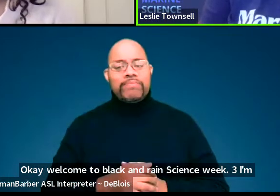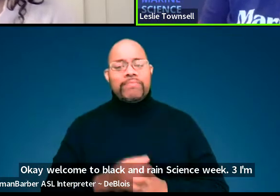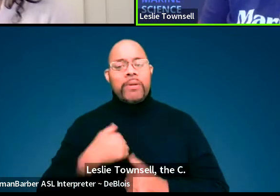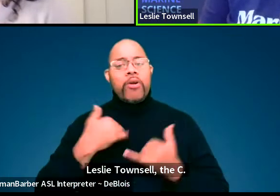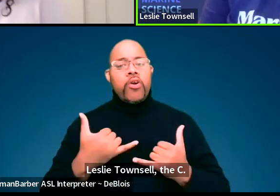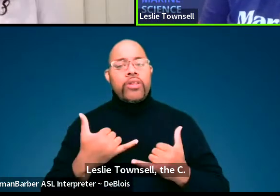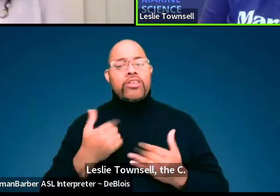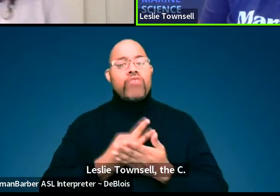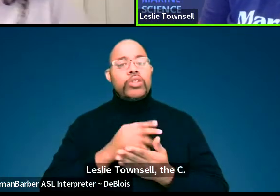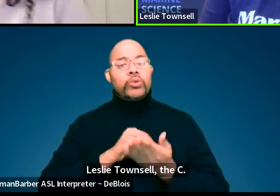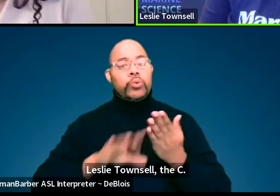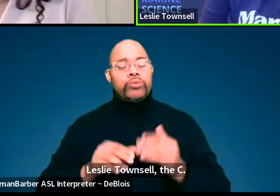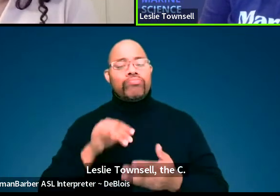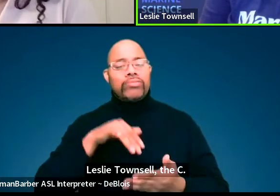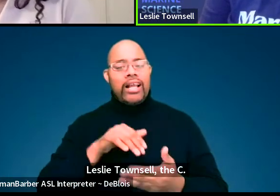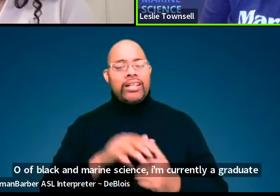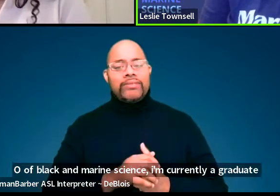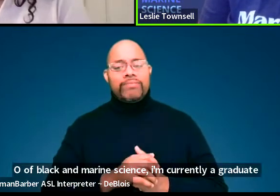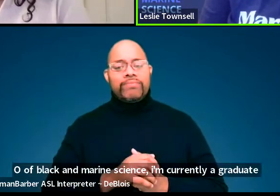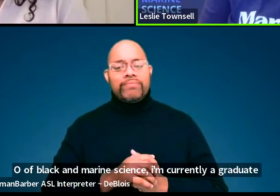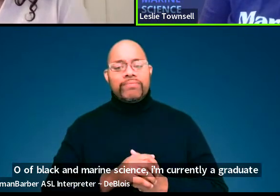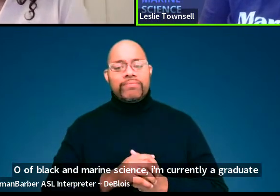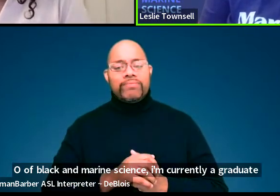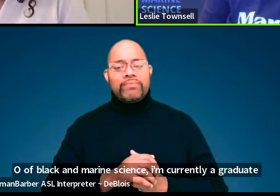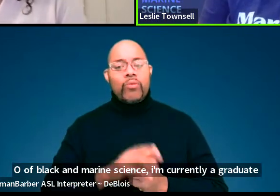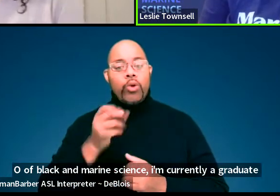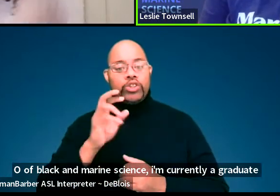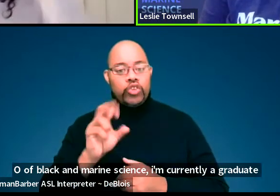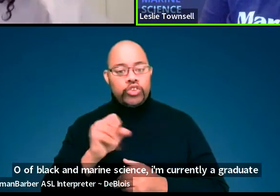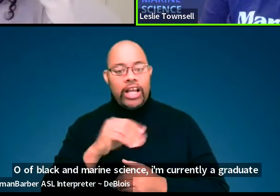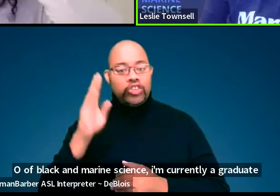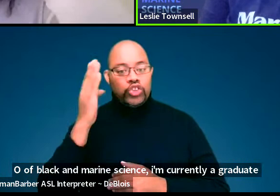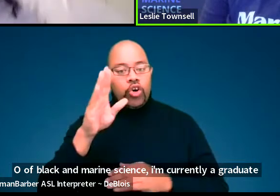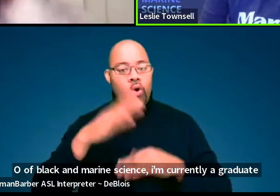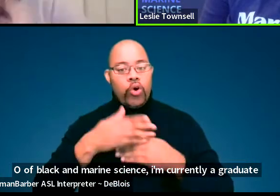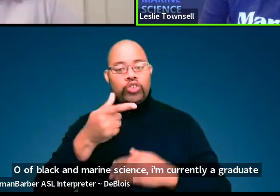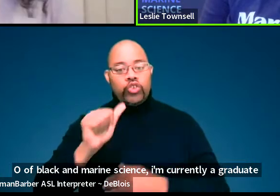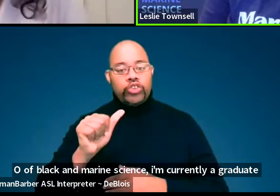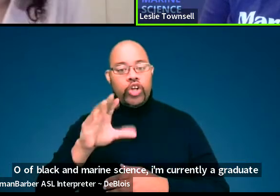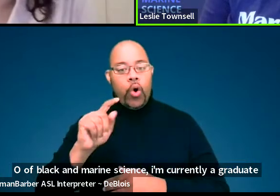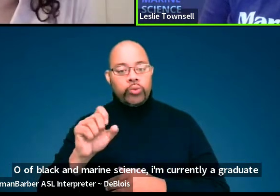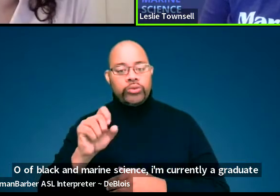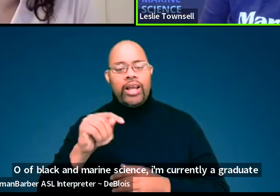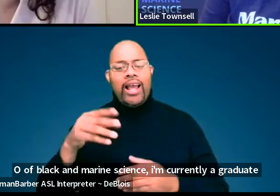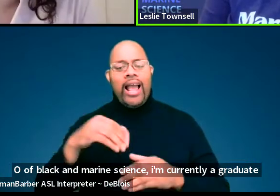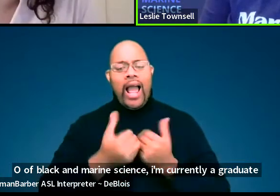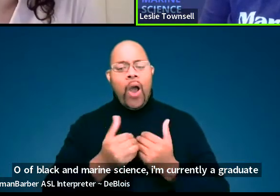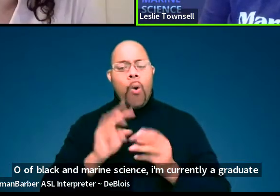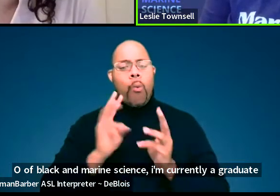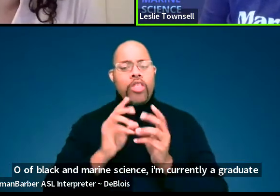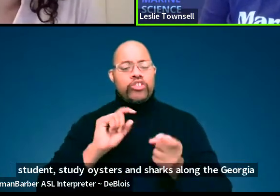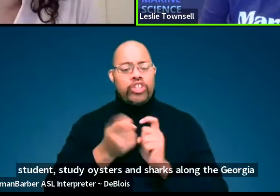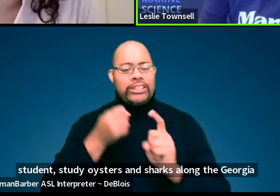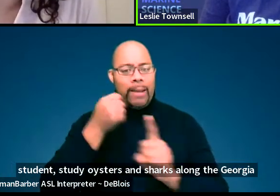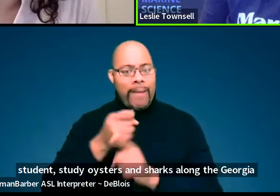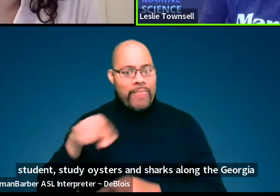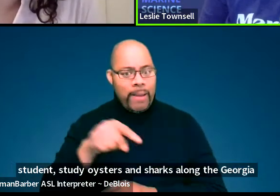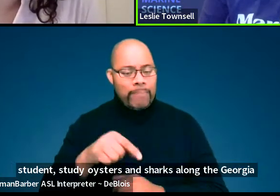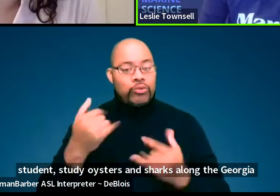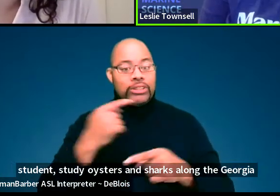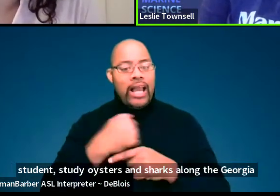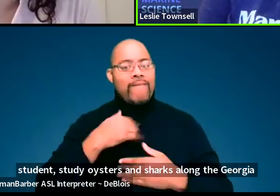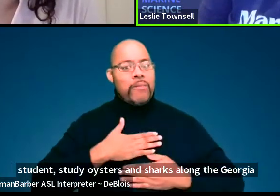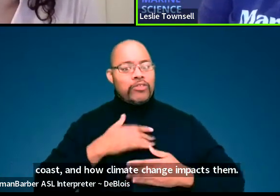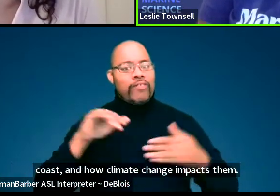currently a graduate student studying oysters and sharks along the Georgia coast and how climate change impacts them. Today I have the